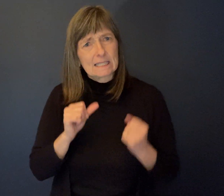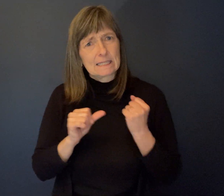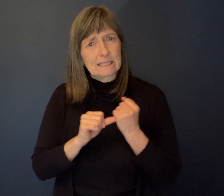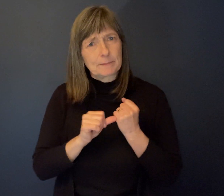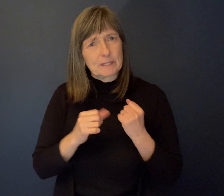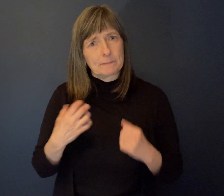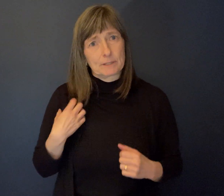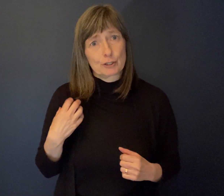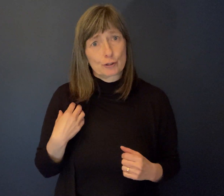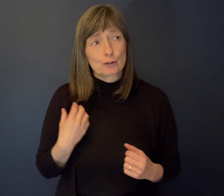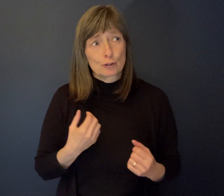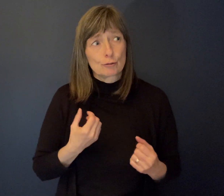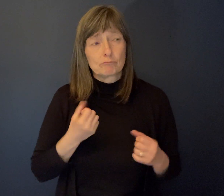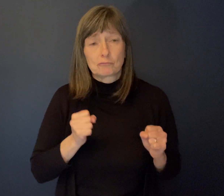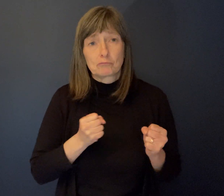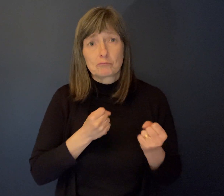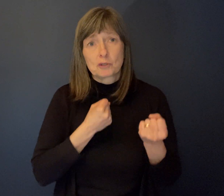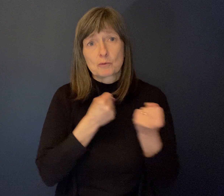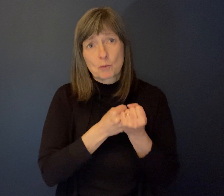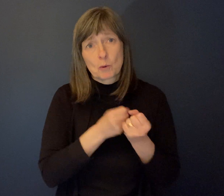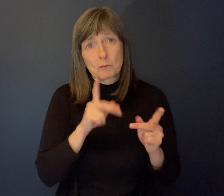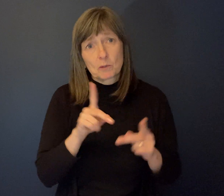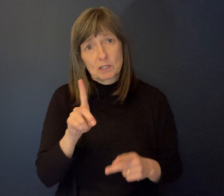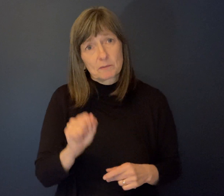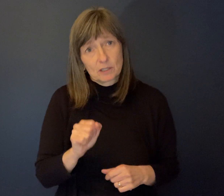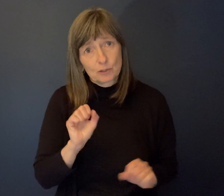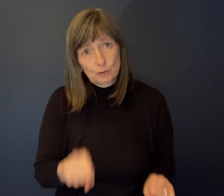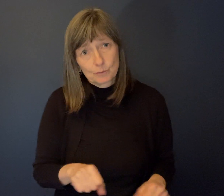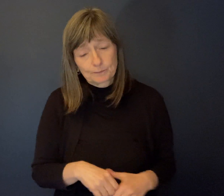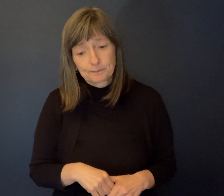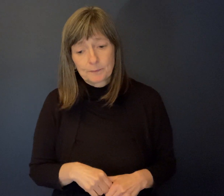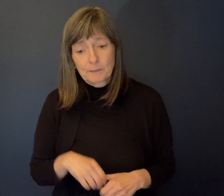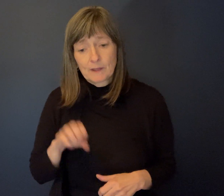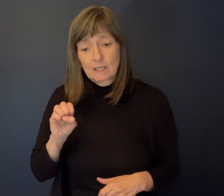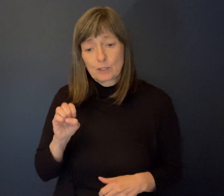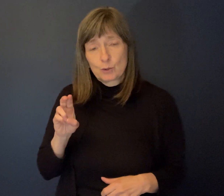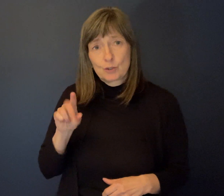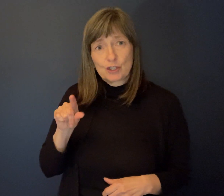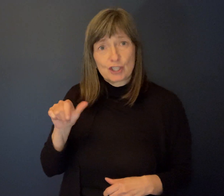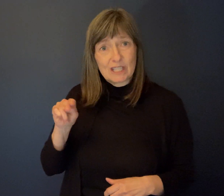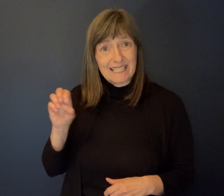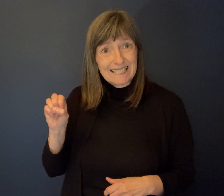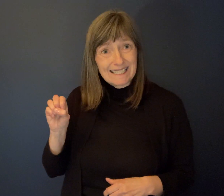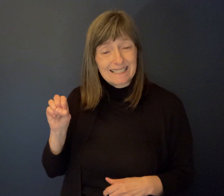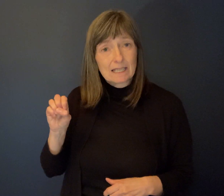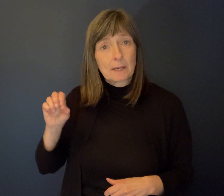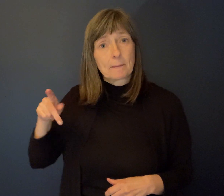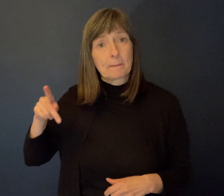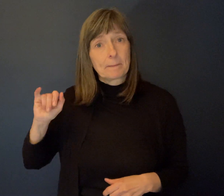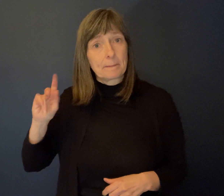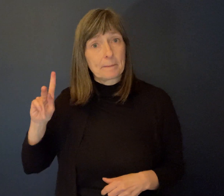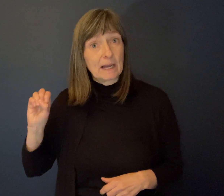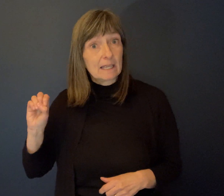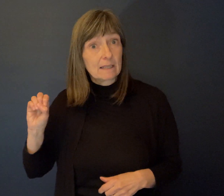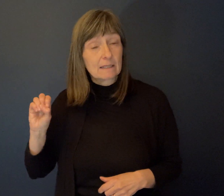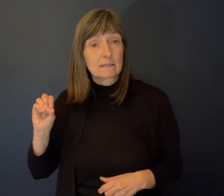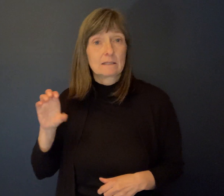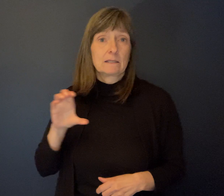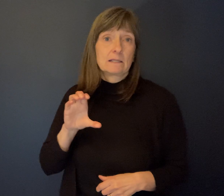could to support, uh, support people with disabilities. Eugene, um, with CNIB did amazing work around, uh, issues